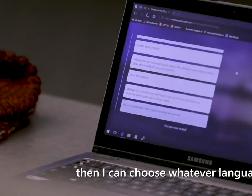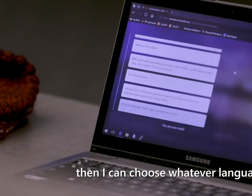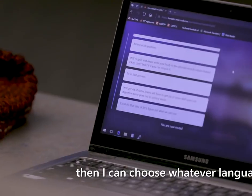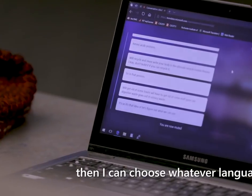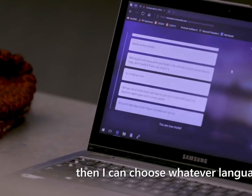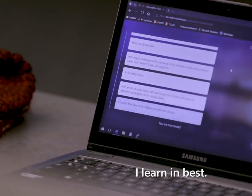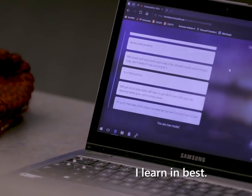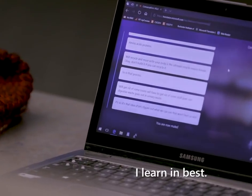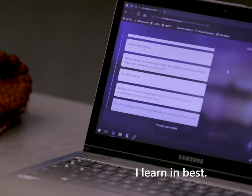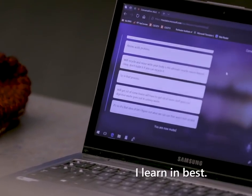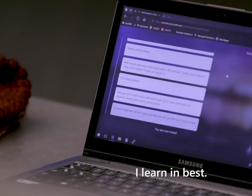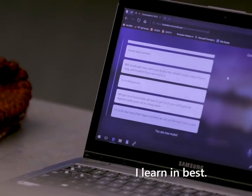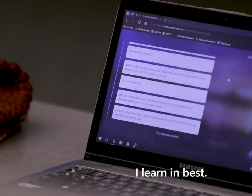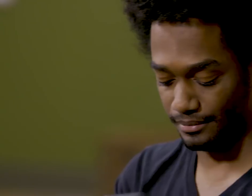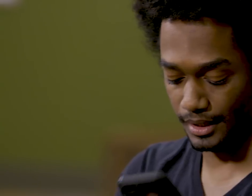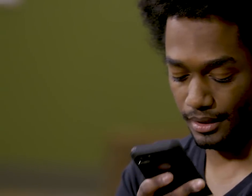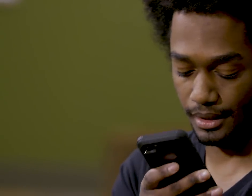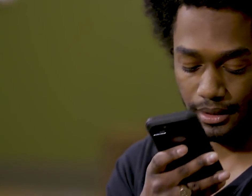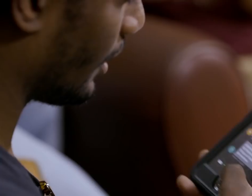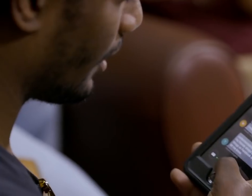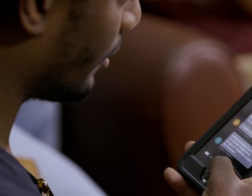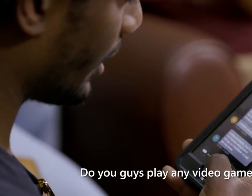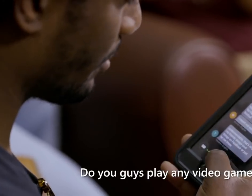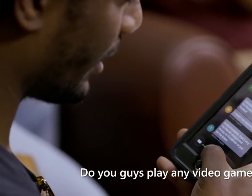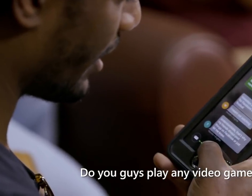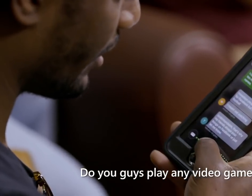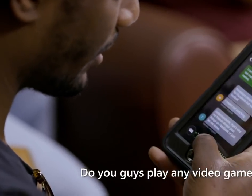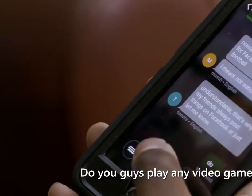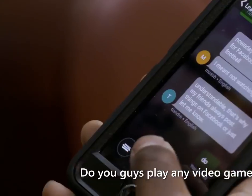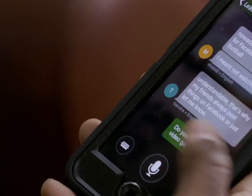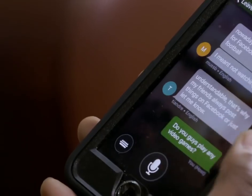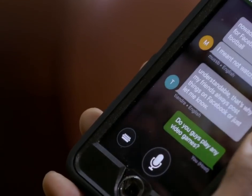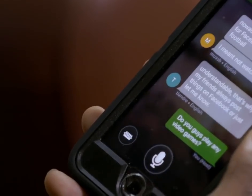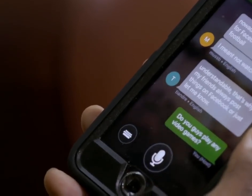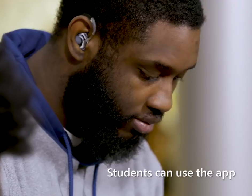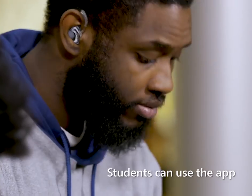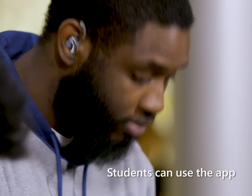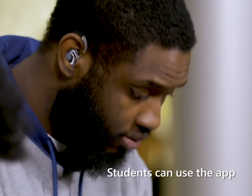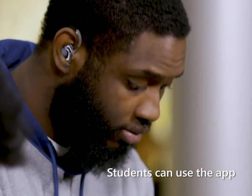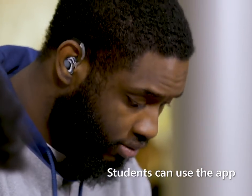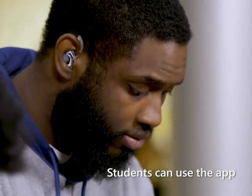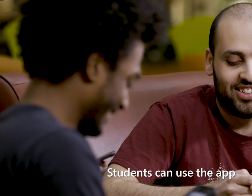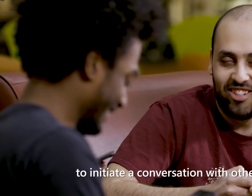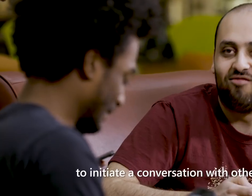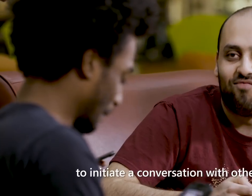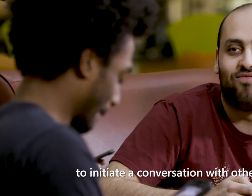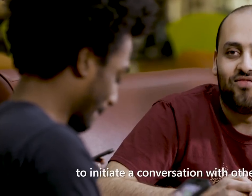whatever language I learn in best. Do you guys play any video games? Students can use the app to initiate a